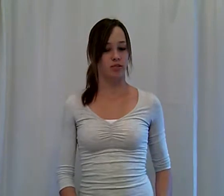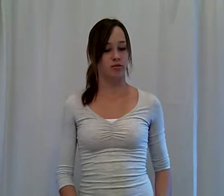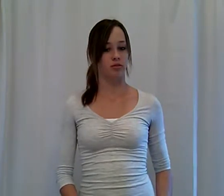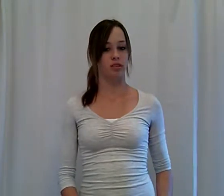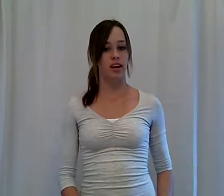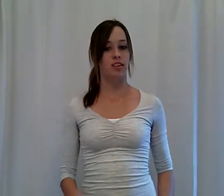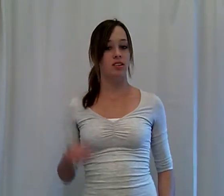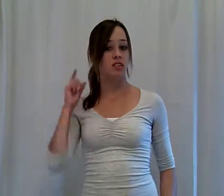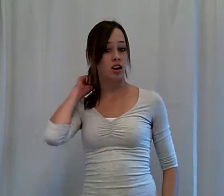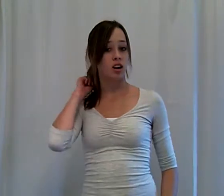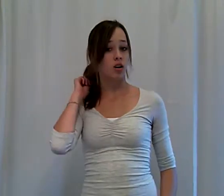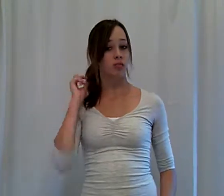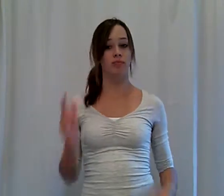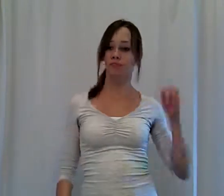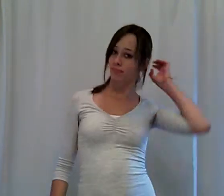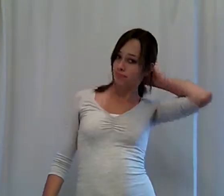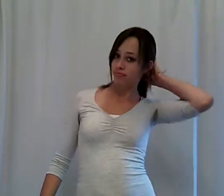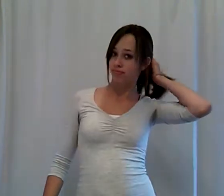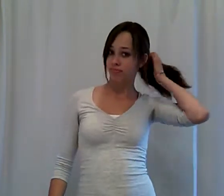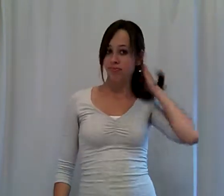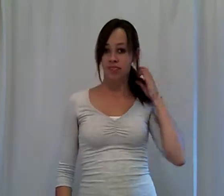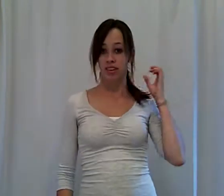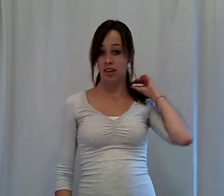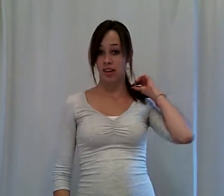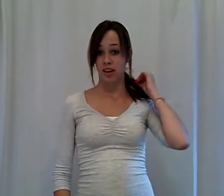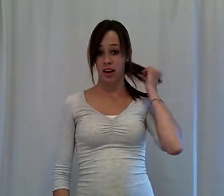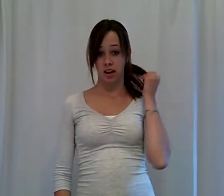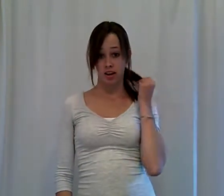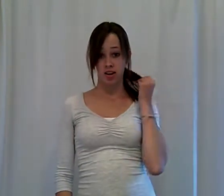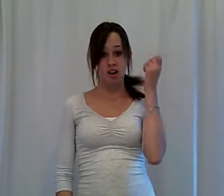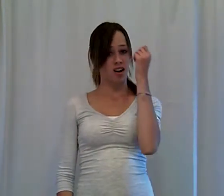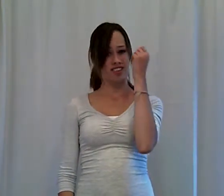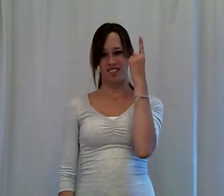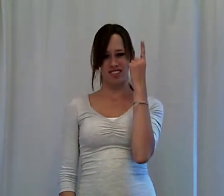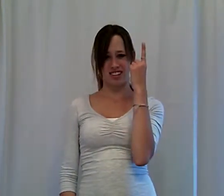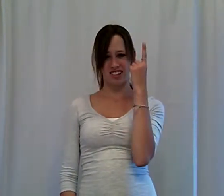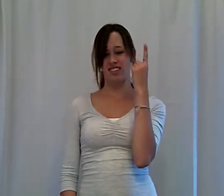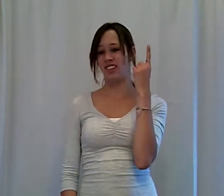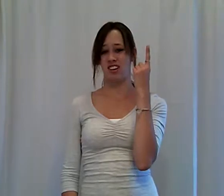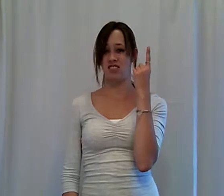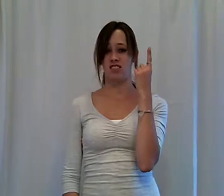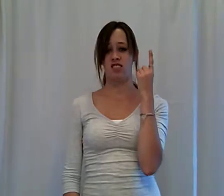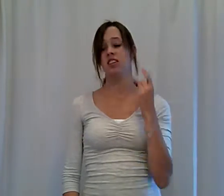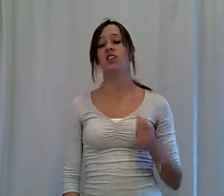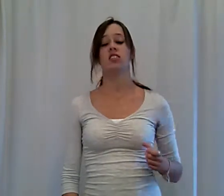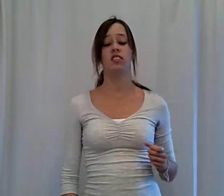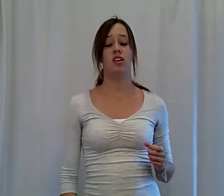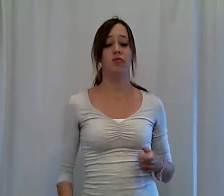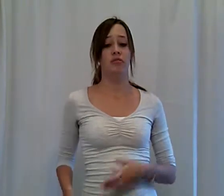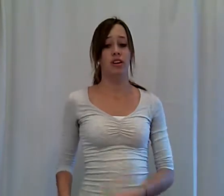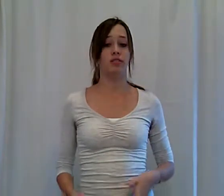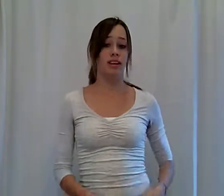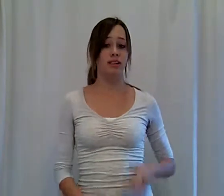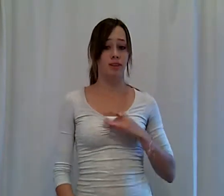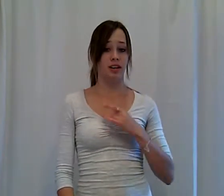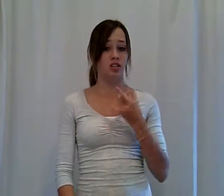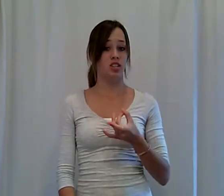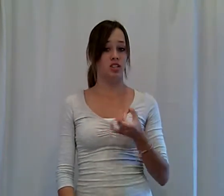another word for that. So hair. Understand. Not. So they don't like my jeans.